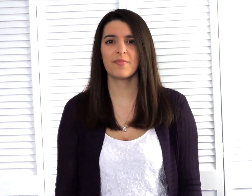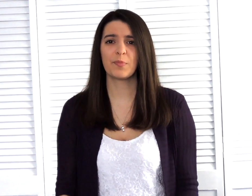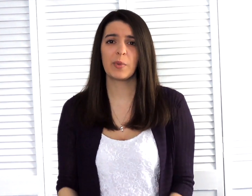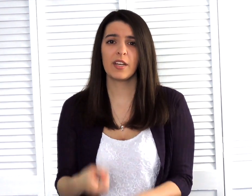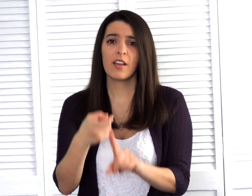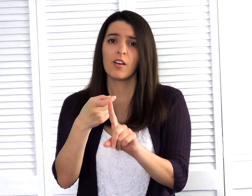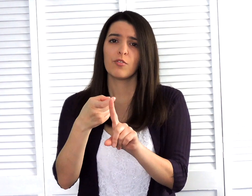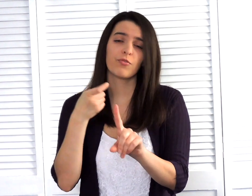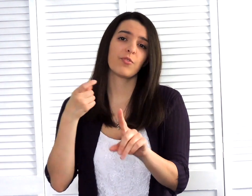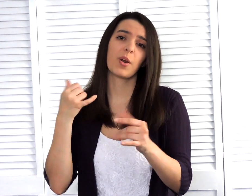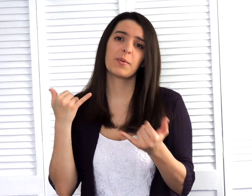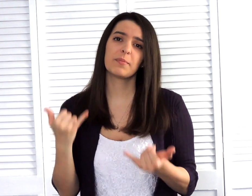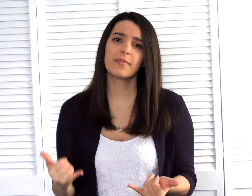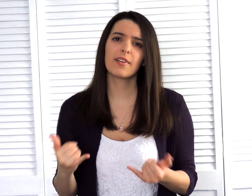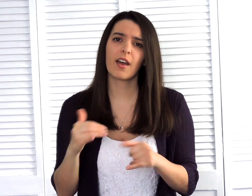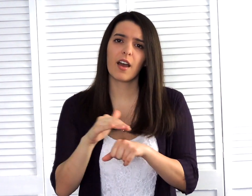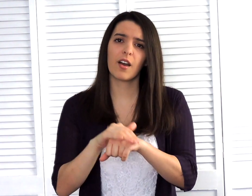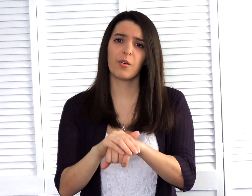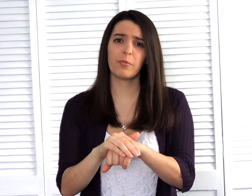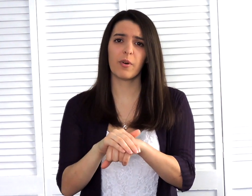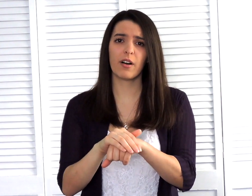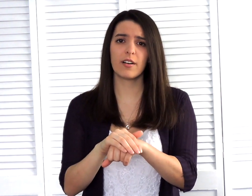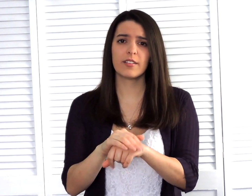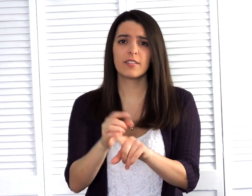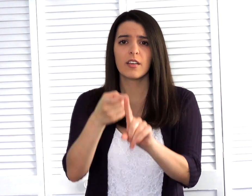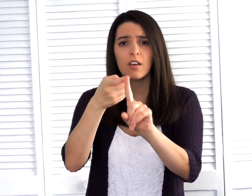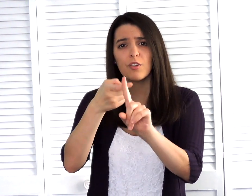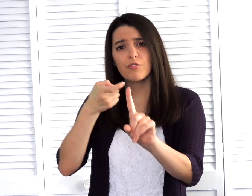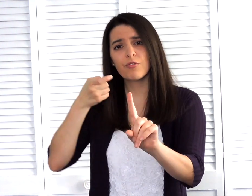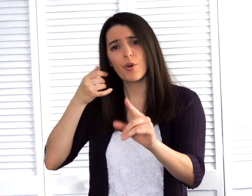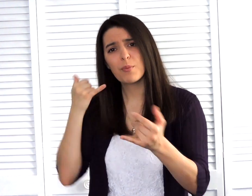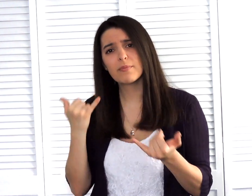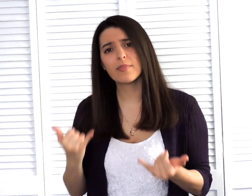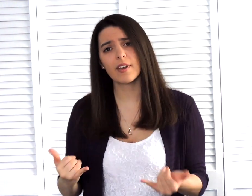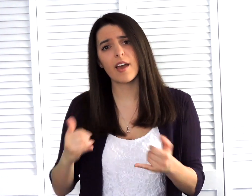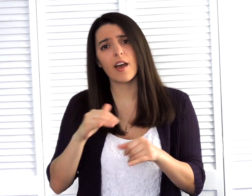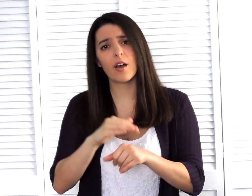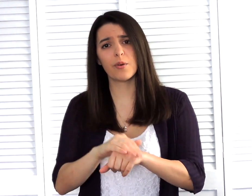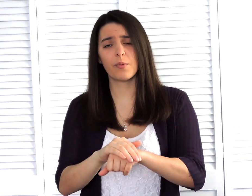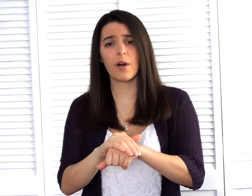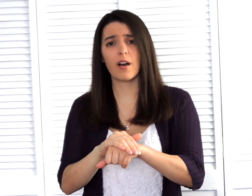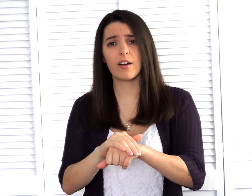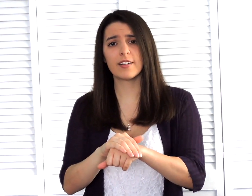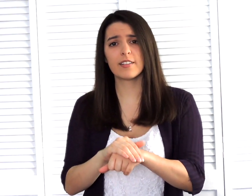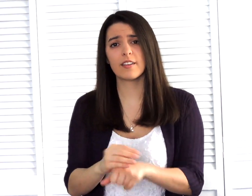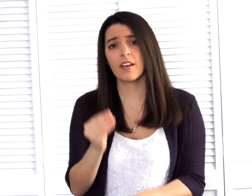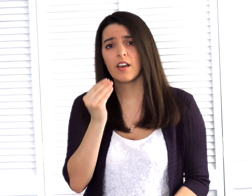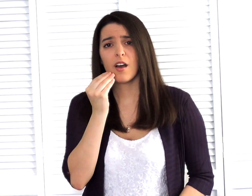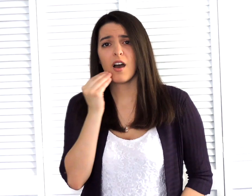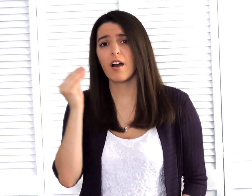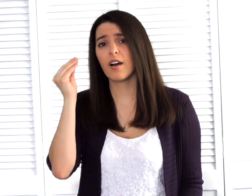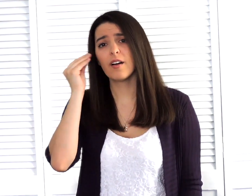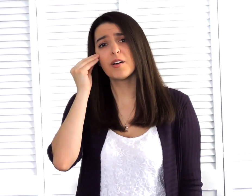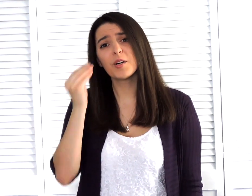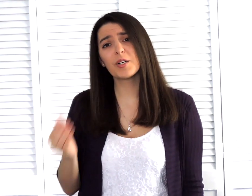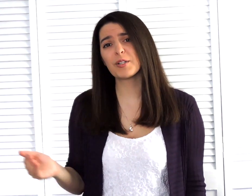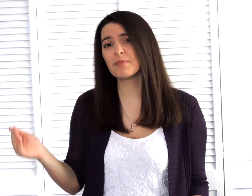From now on, from now on, I'm